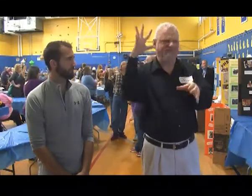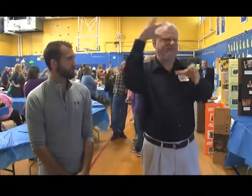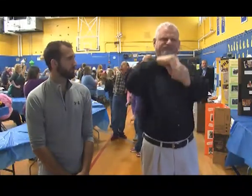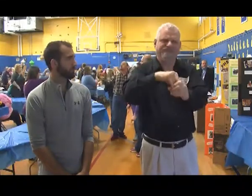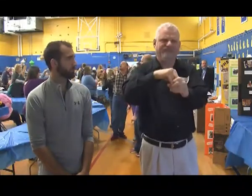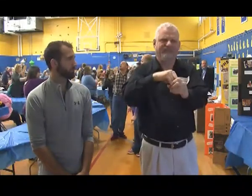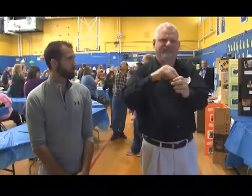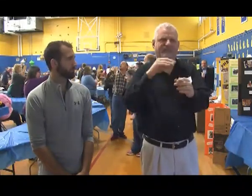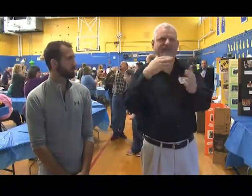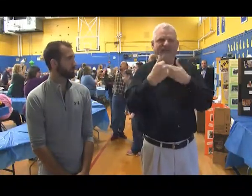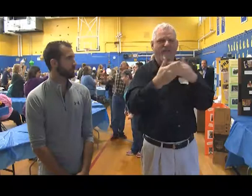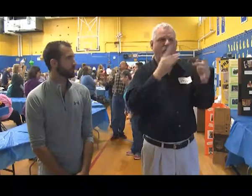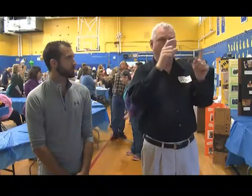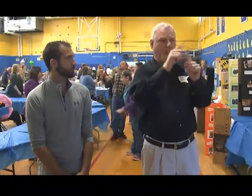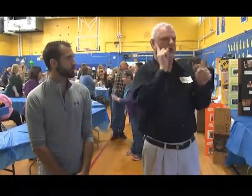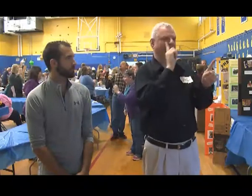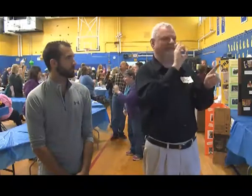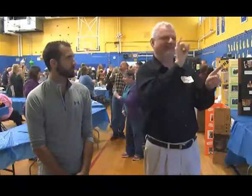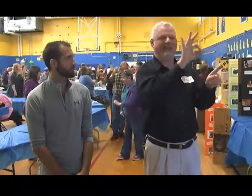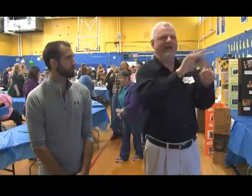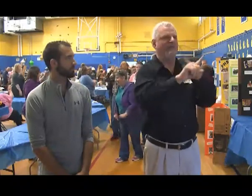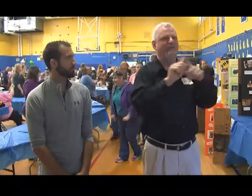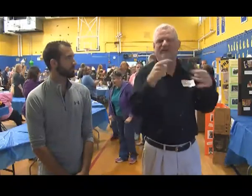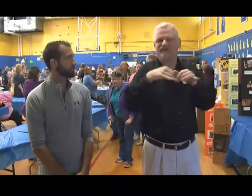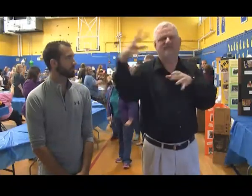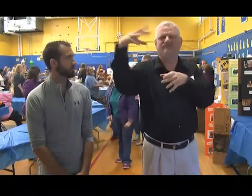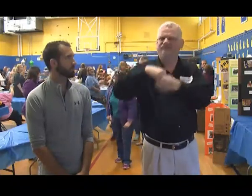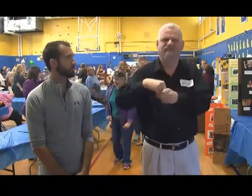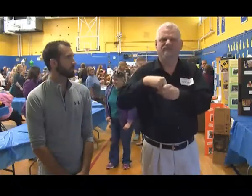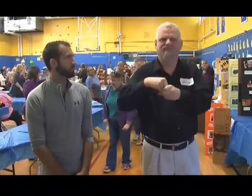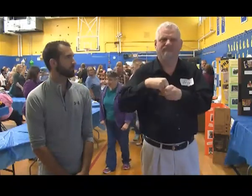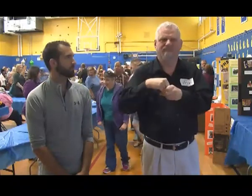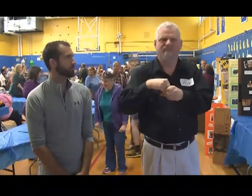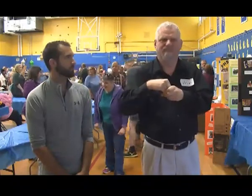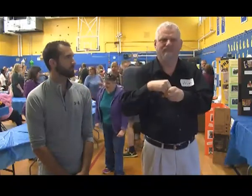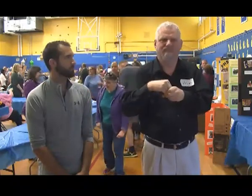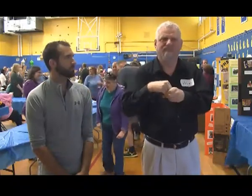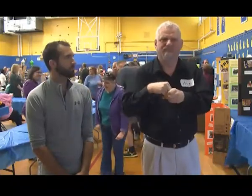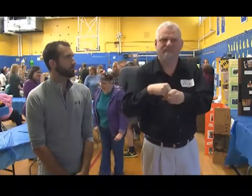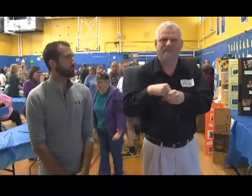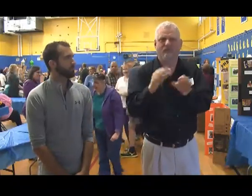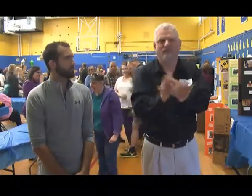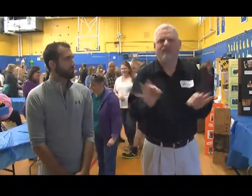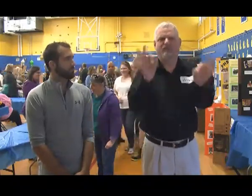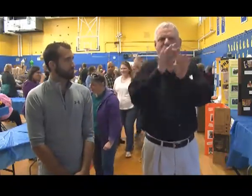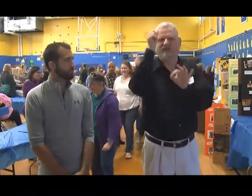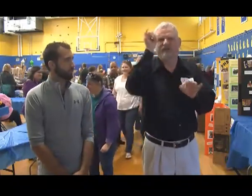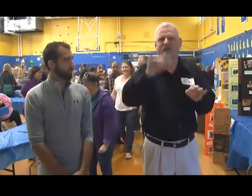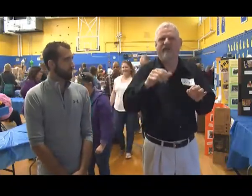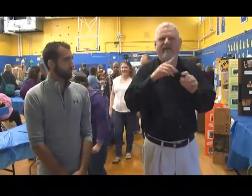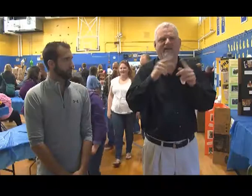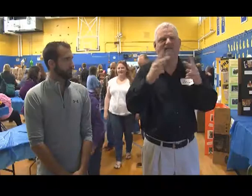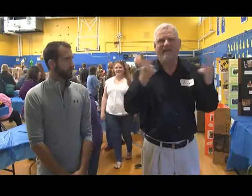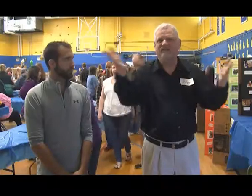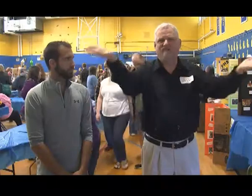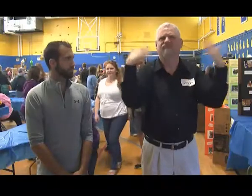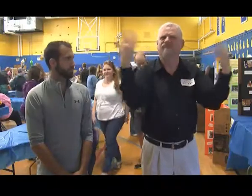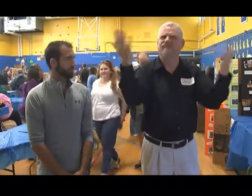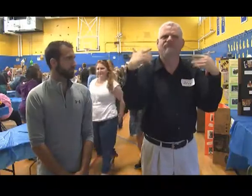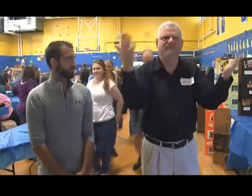people who are Deaf, late-life Deaf-in, hard-of-hearing. Everybody is included in this culture. And it is really important